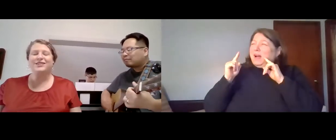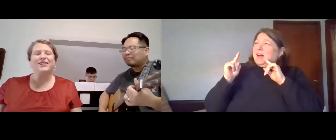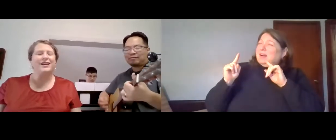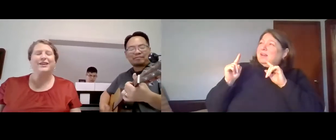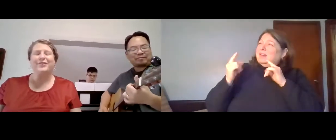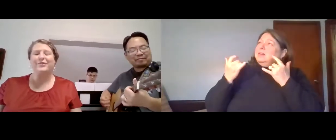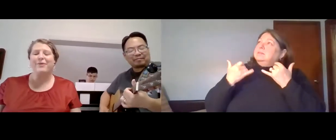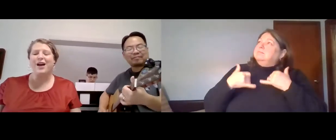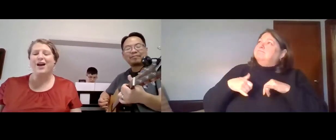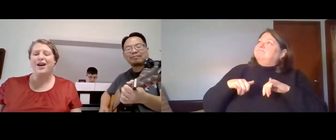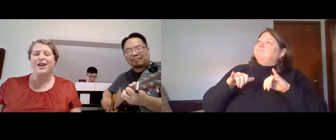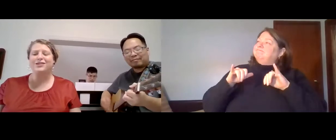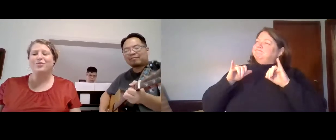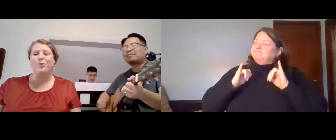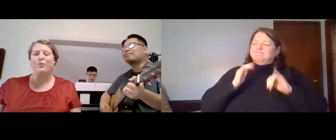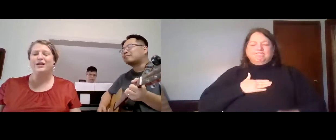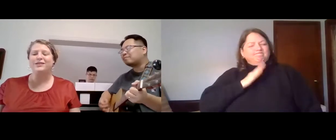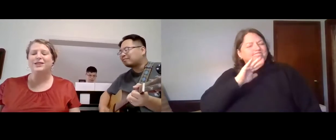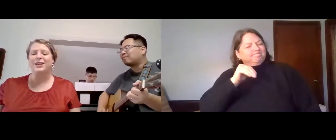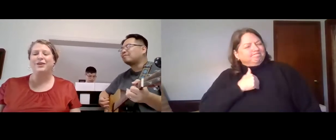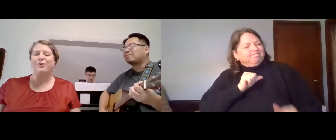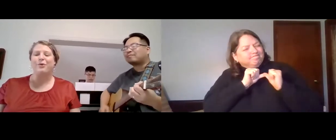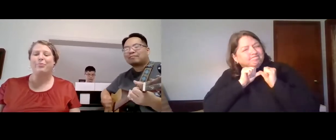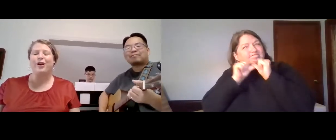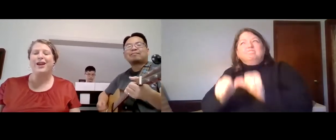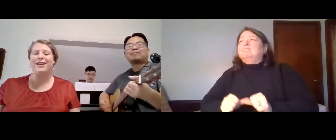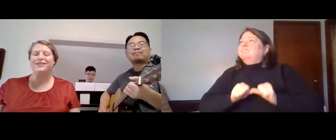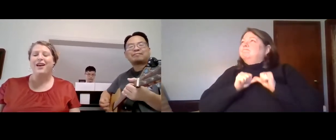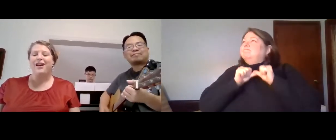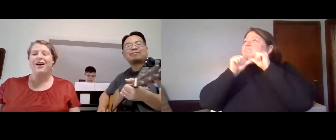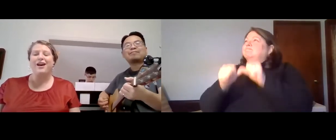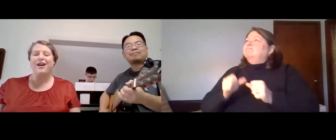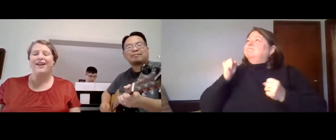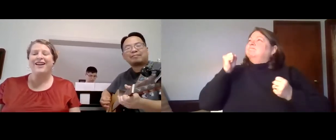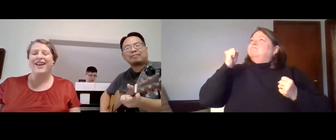Sing like never my soul, worship your holy